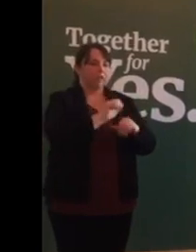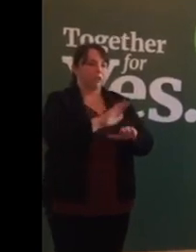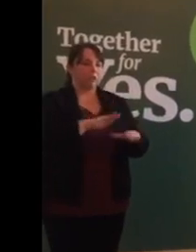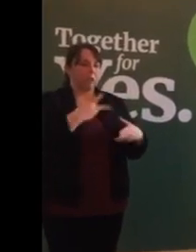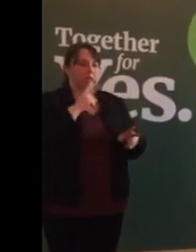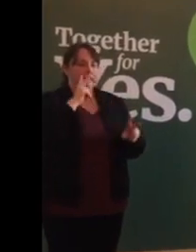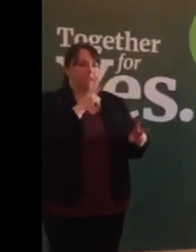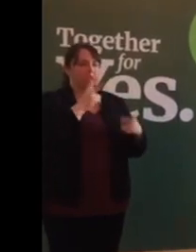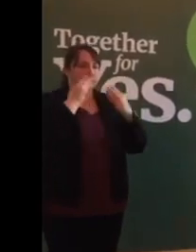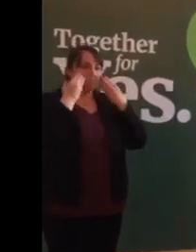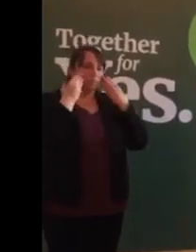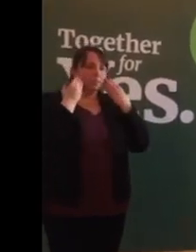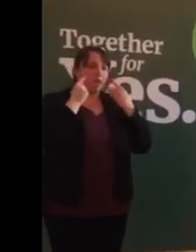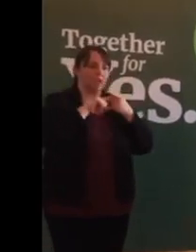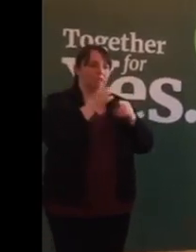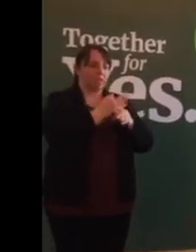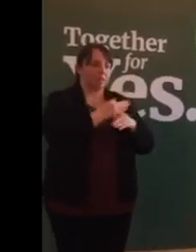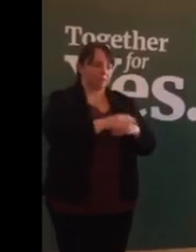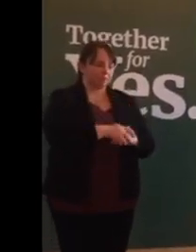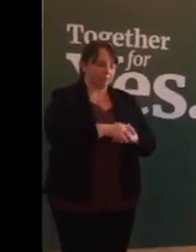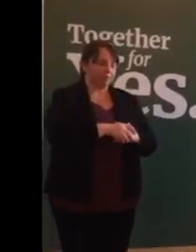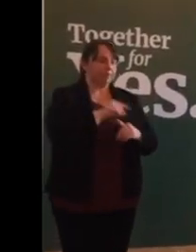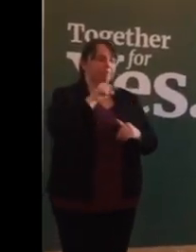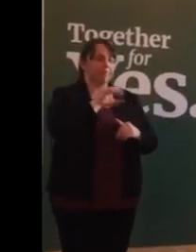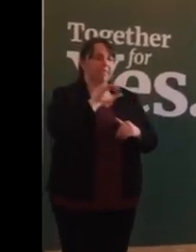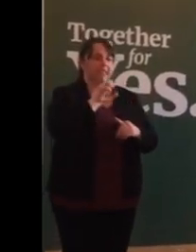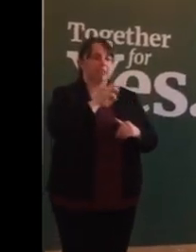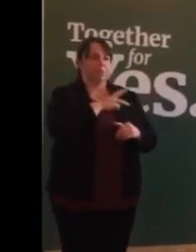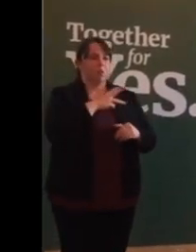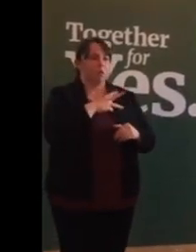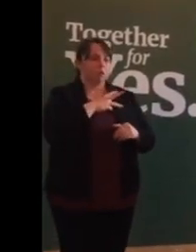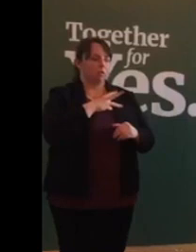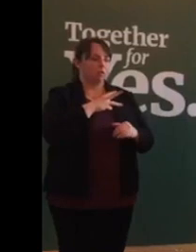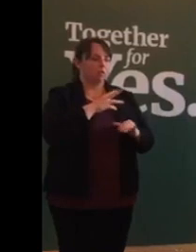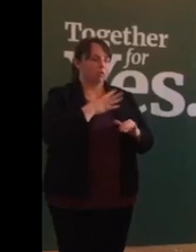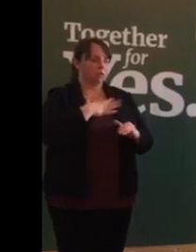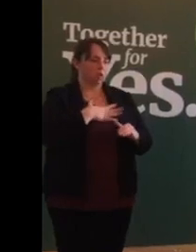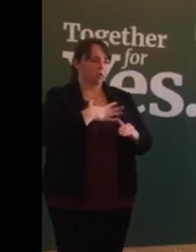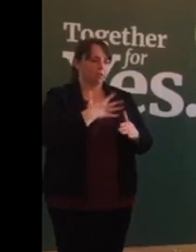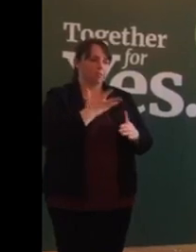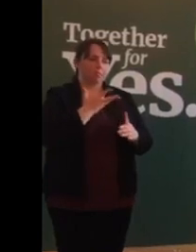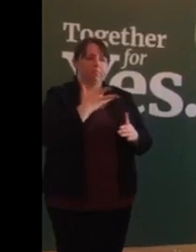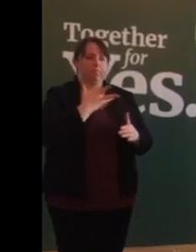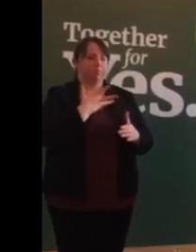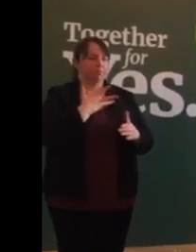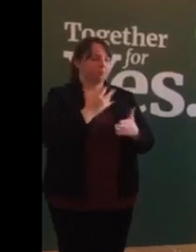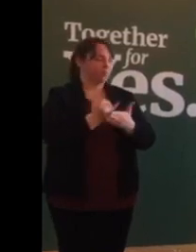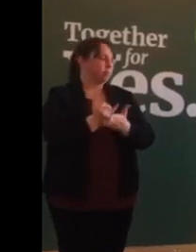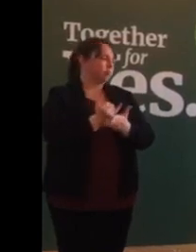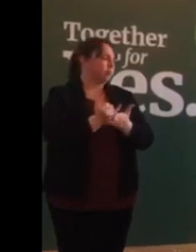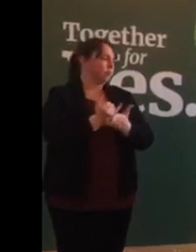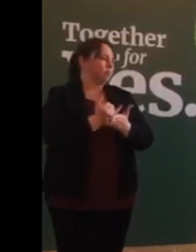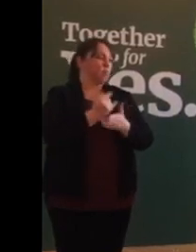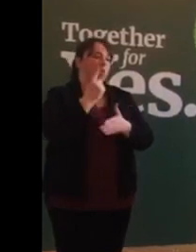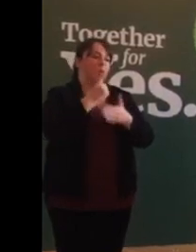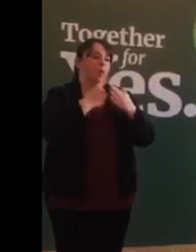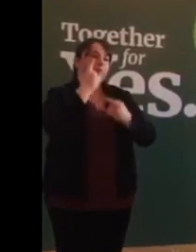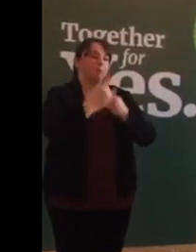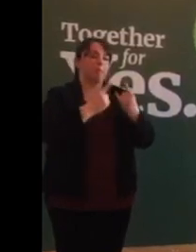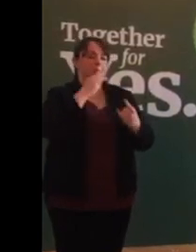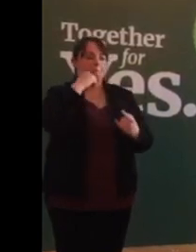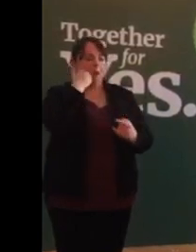her family who were at her pet's side. This case was rightly described as grotesque, and it only happened because of the Eighth Amendment.